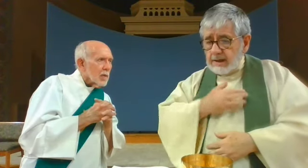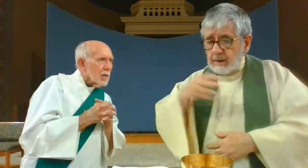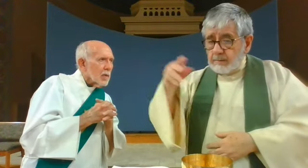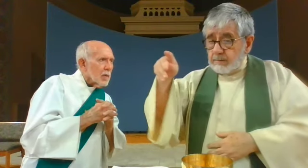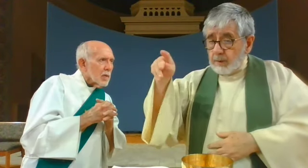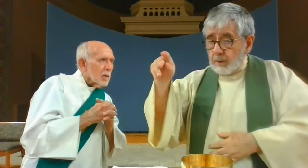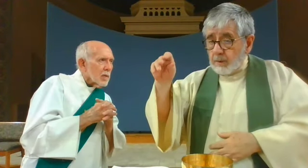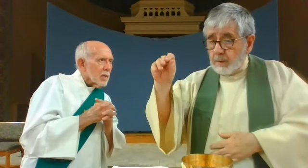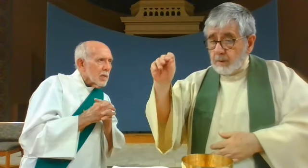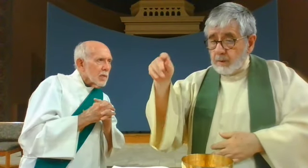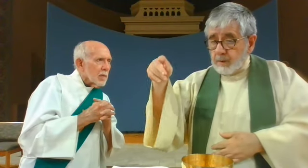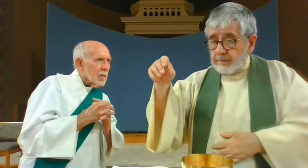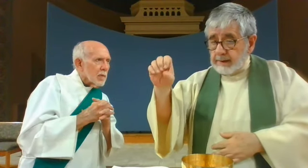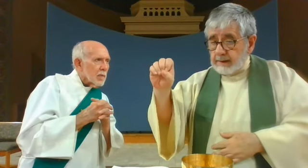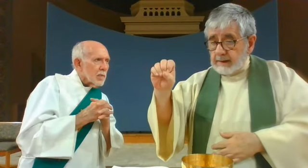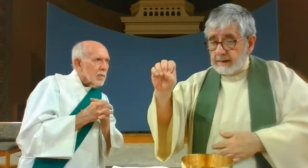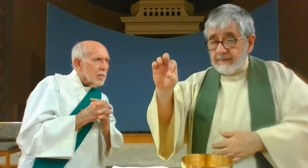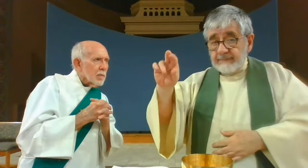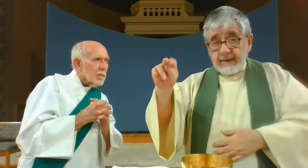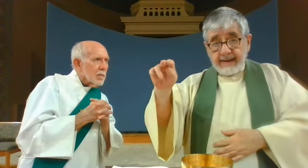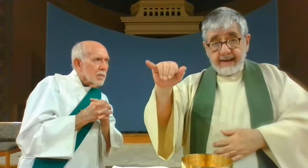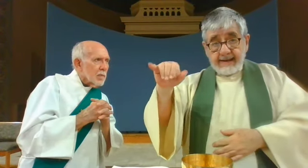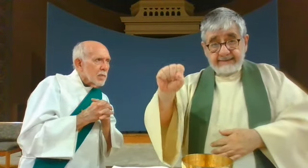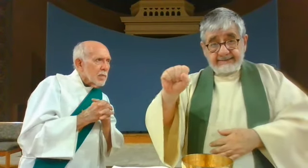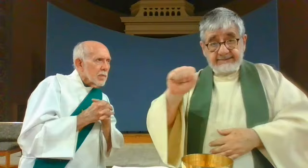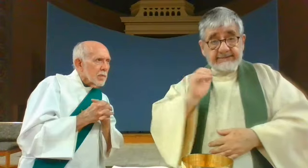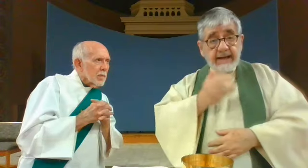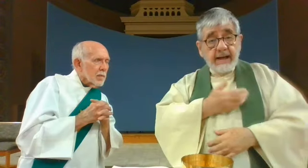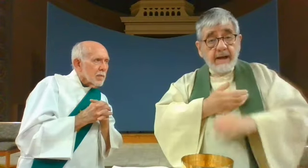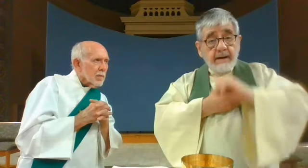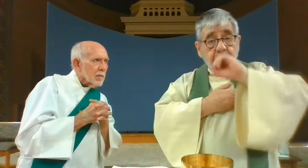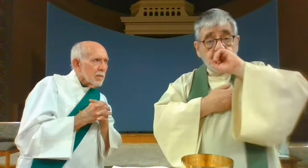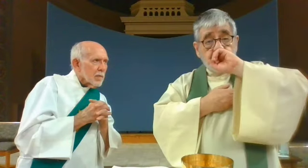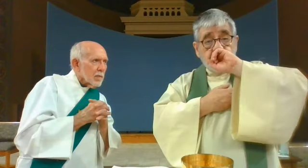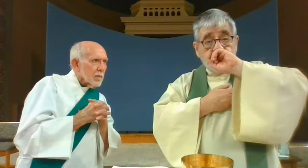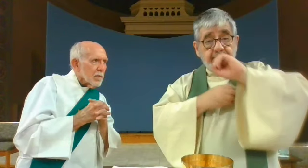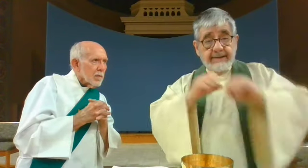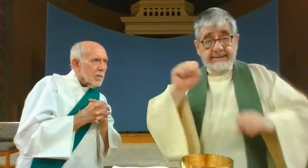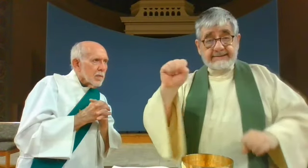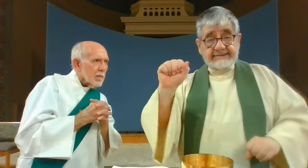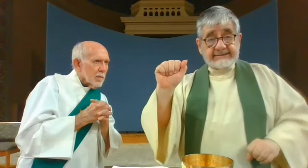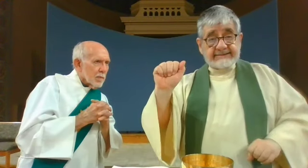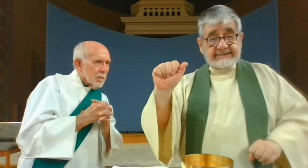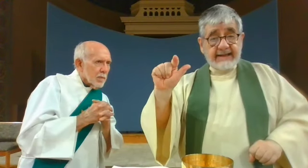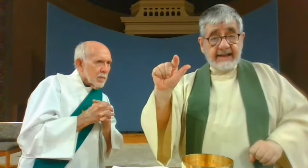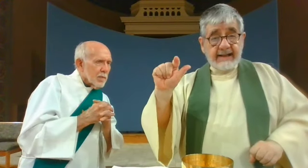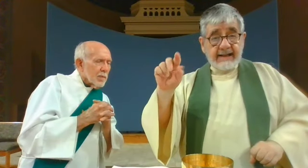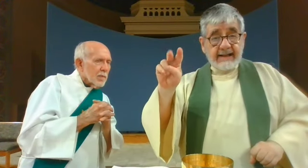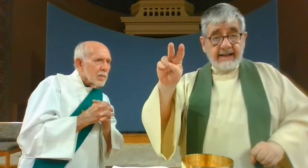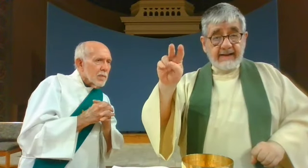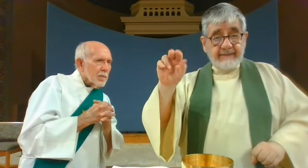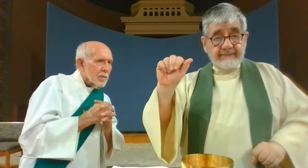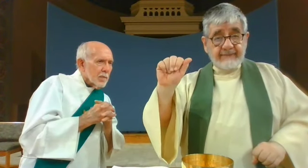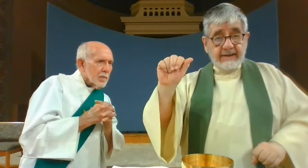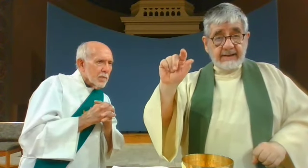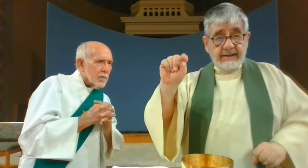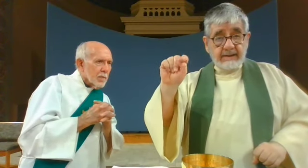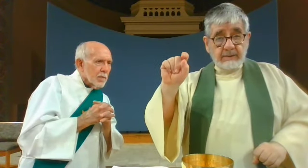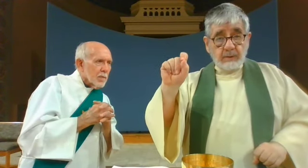together with Francis, our Pope, and Salvatore, our Bishop, and all